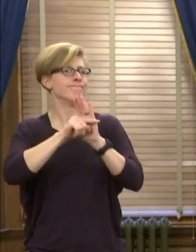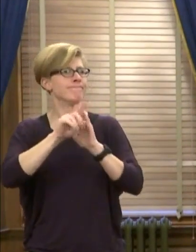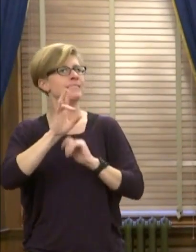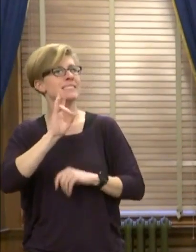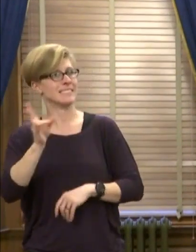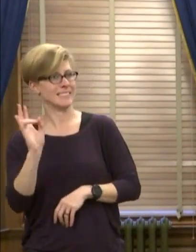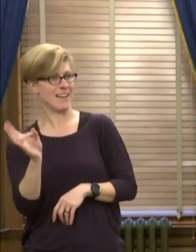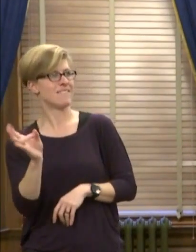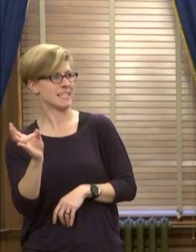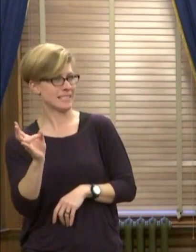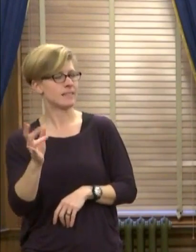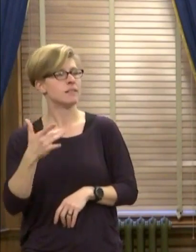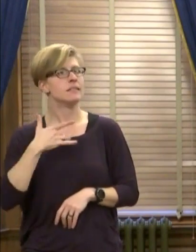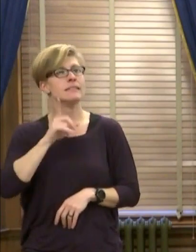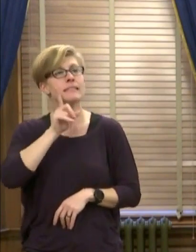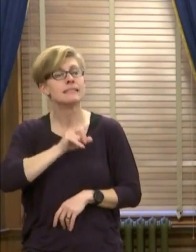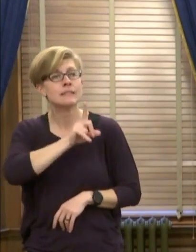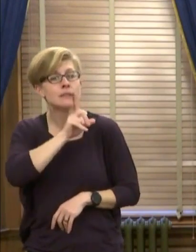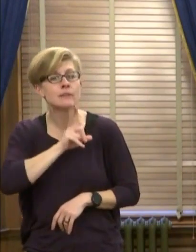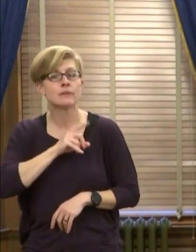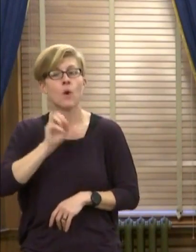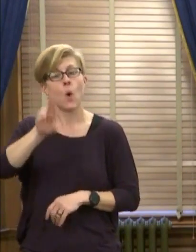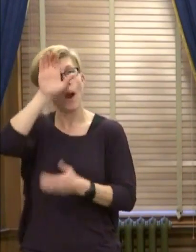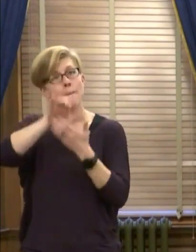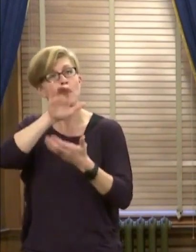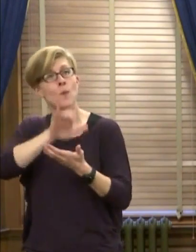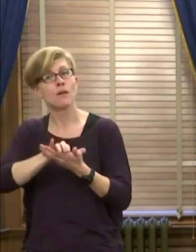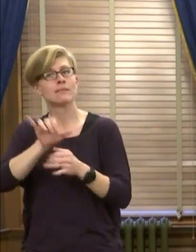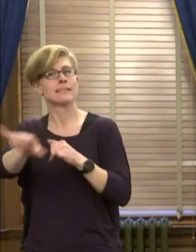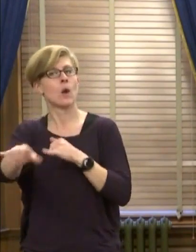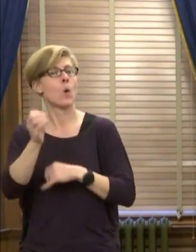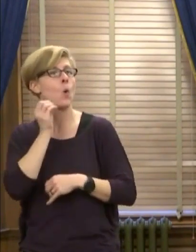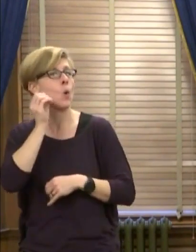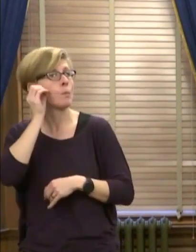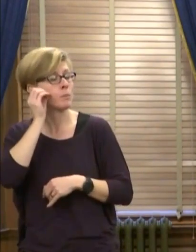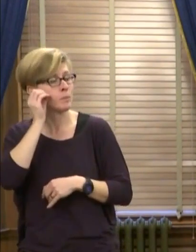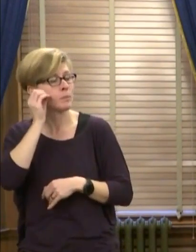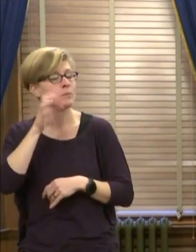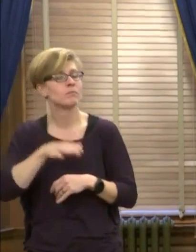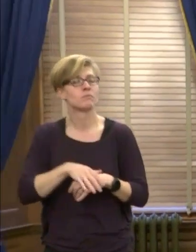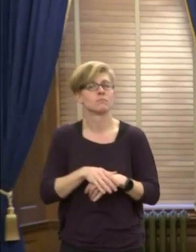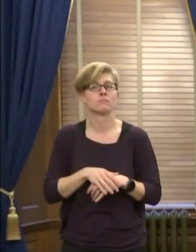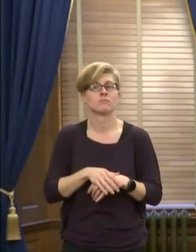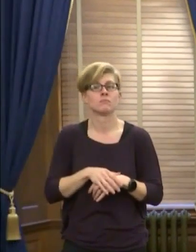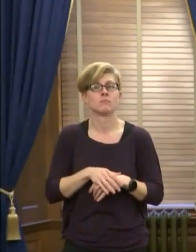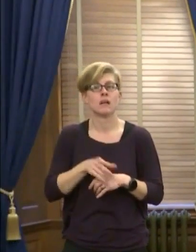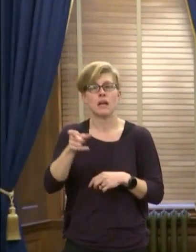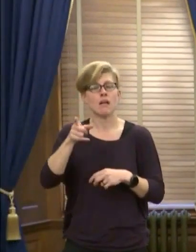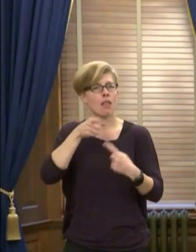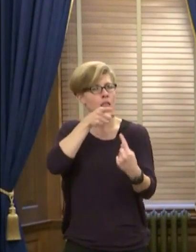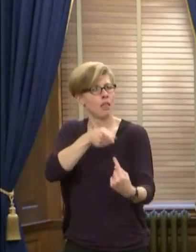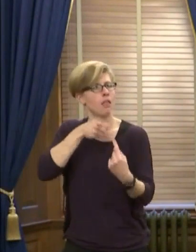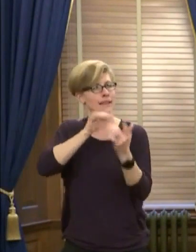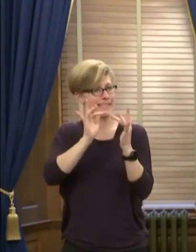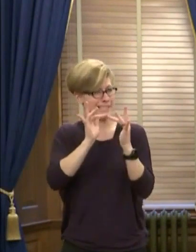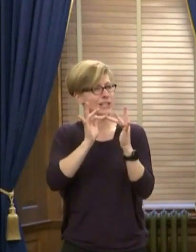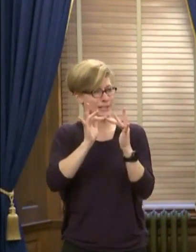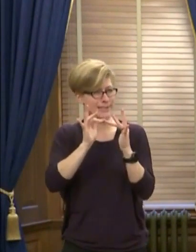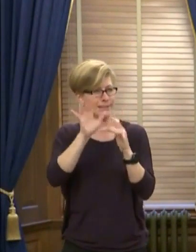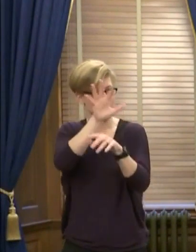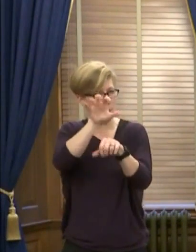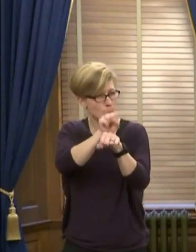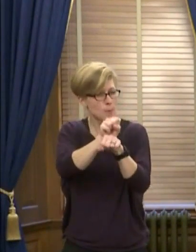home, particularly single or couples at home that have a hard time either navigating the Internet or making those